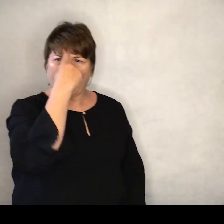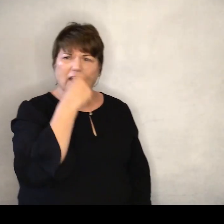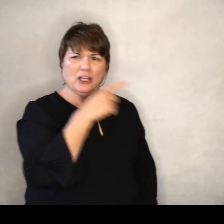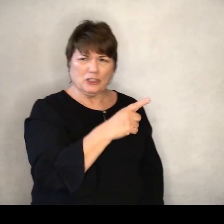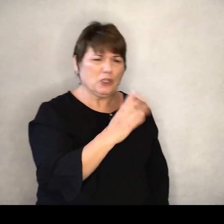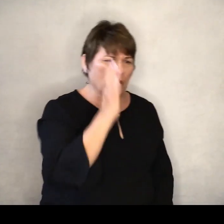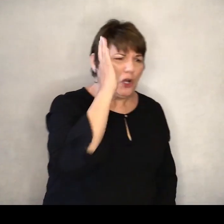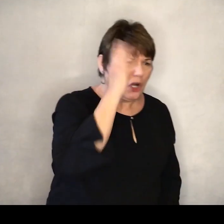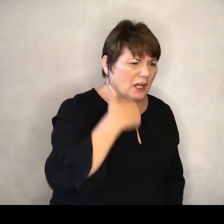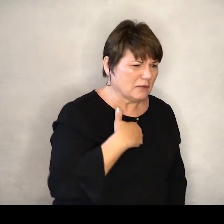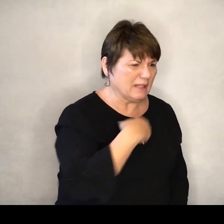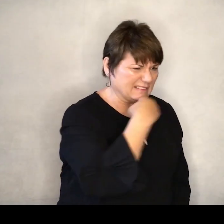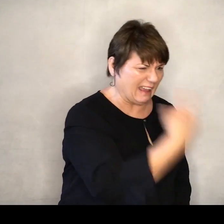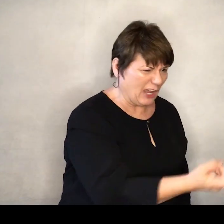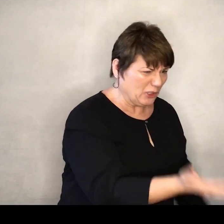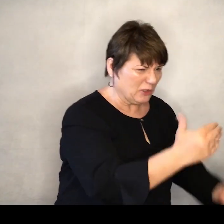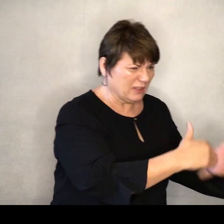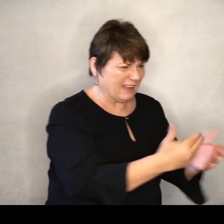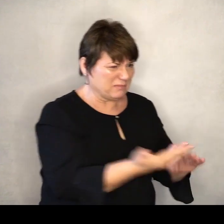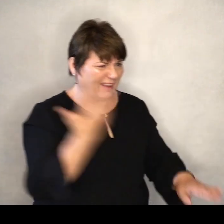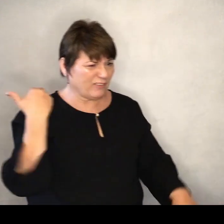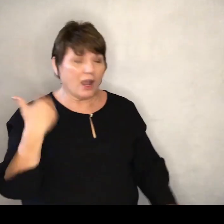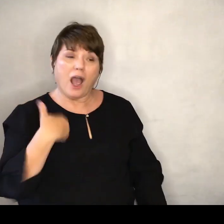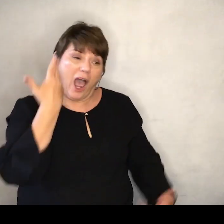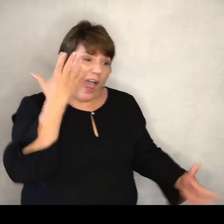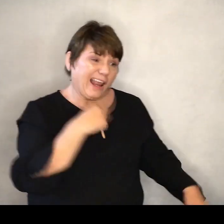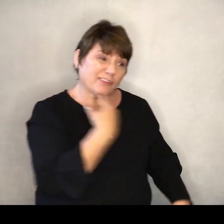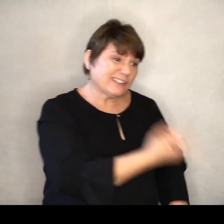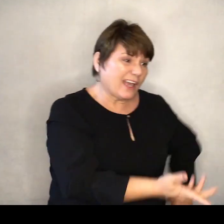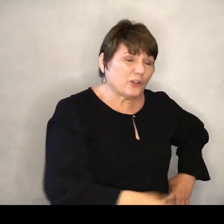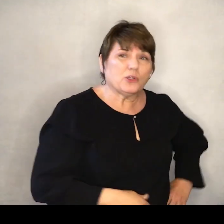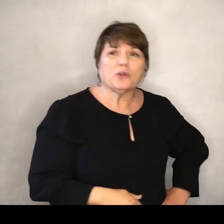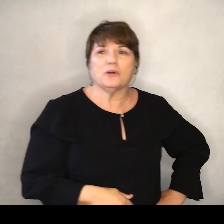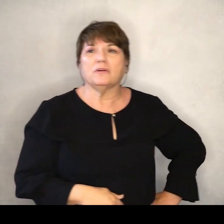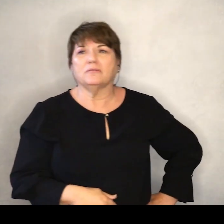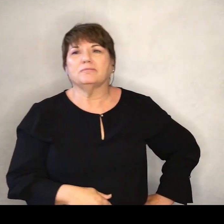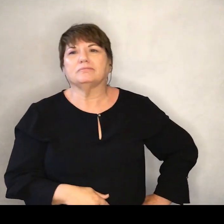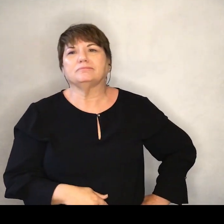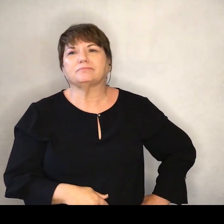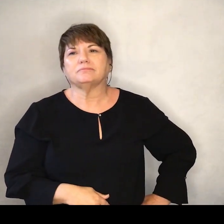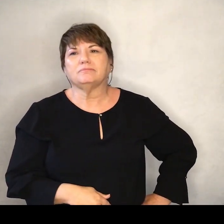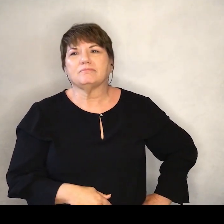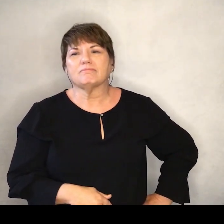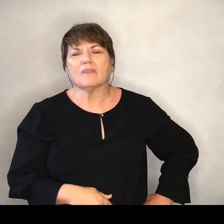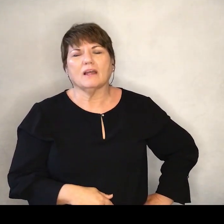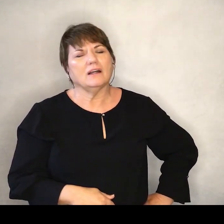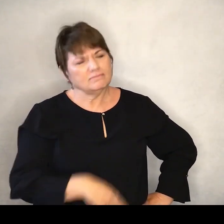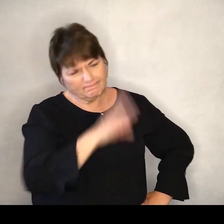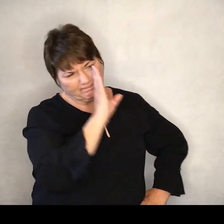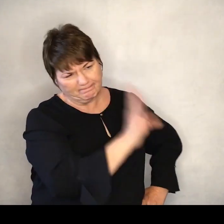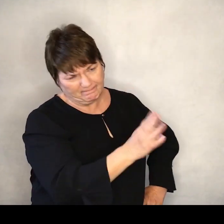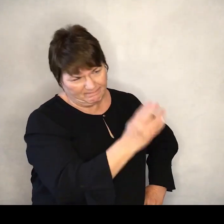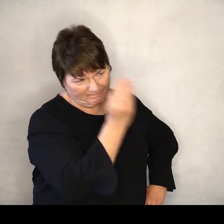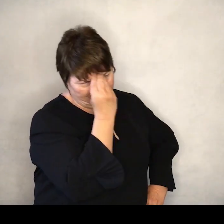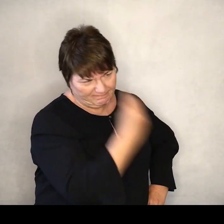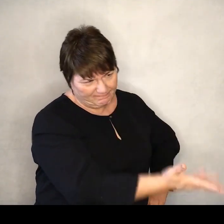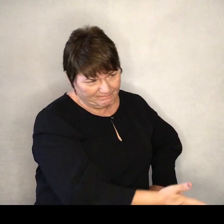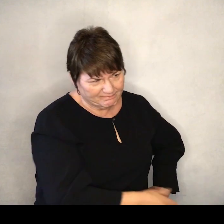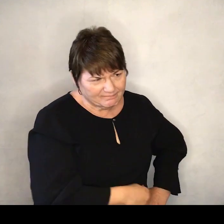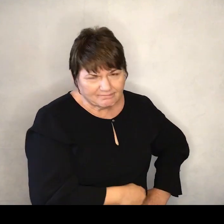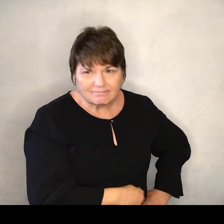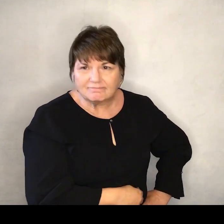heard this before. I don't know how to say it. So I'm just gonna say it.